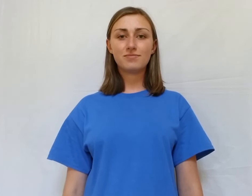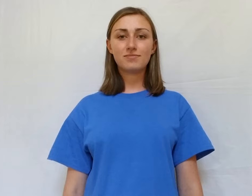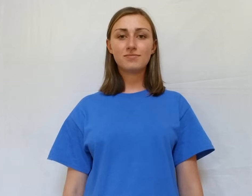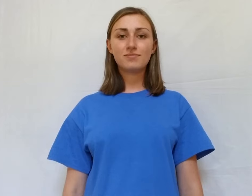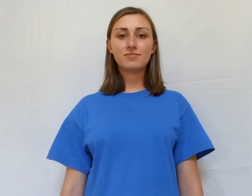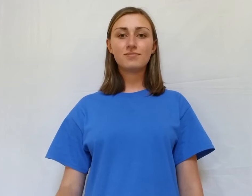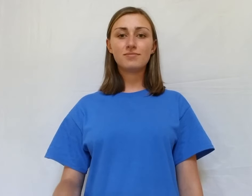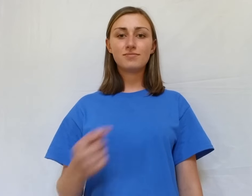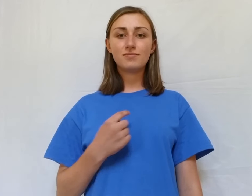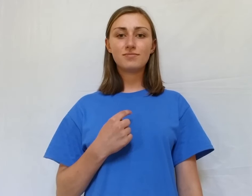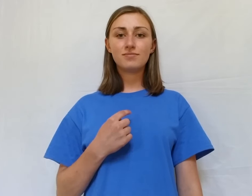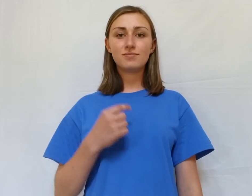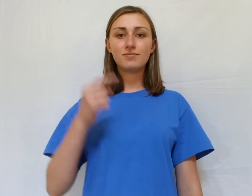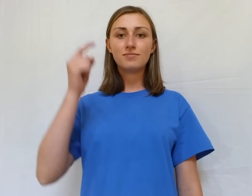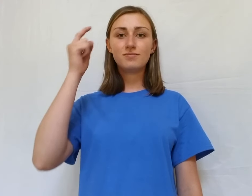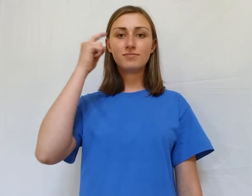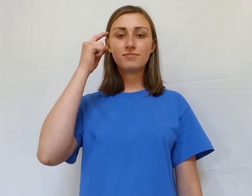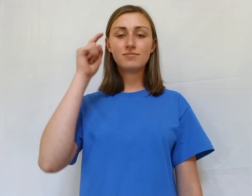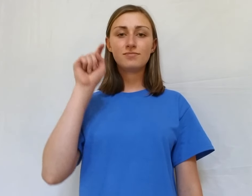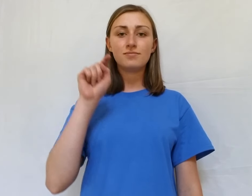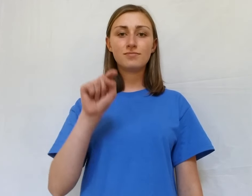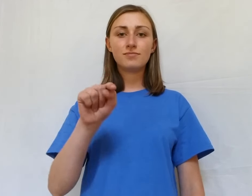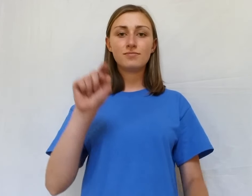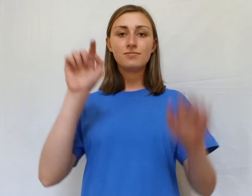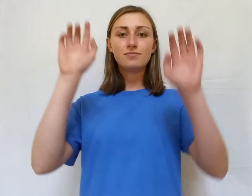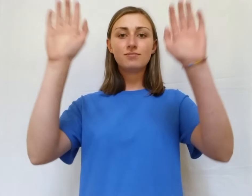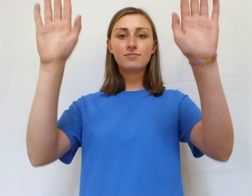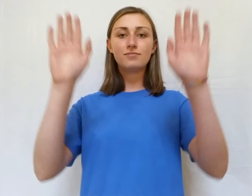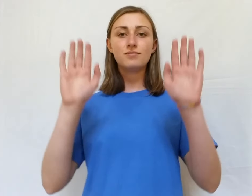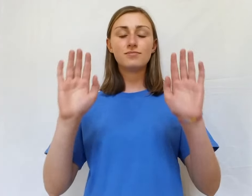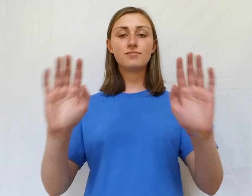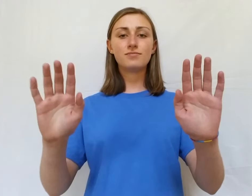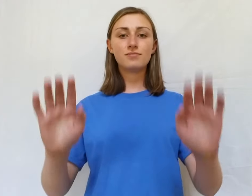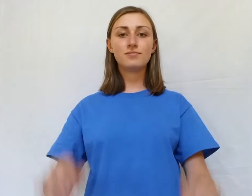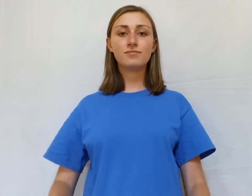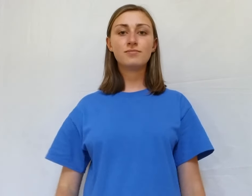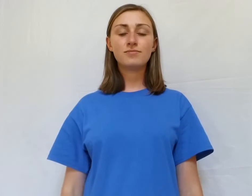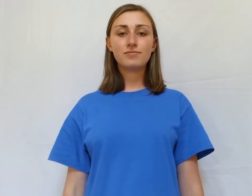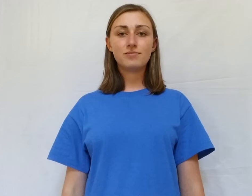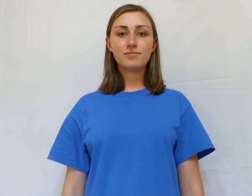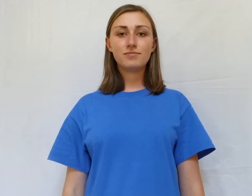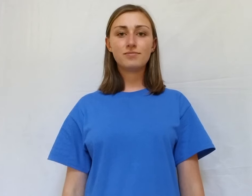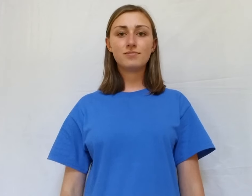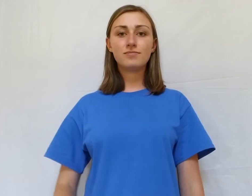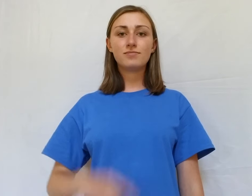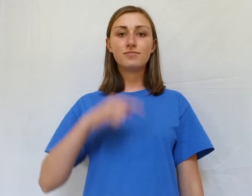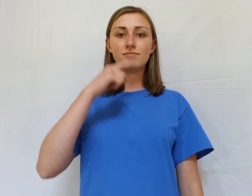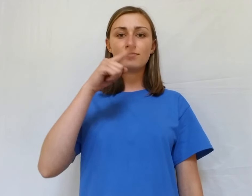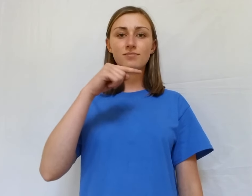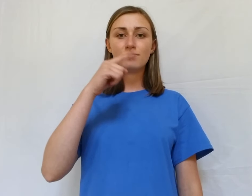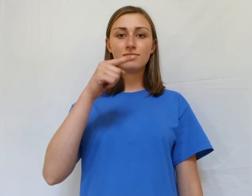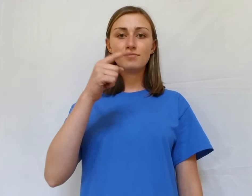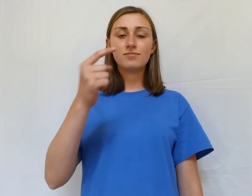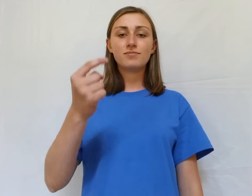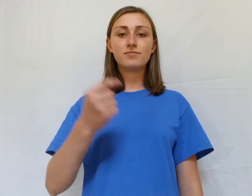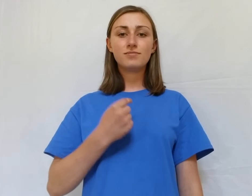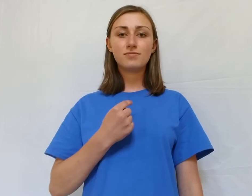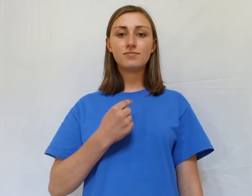I Think You're Wonderful When somebody says that to me